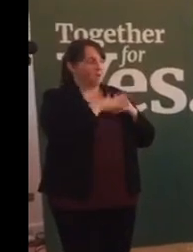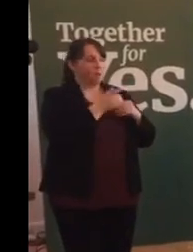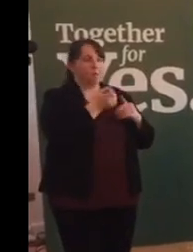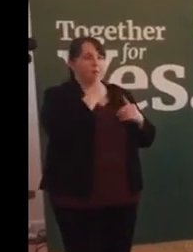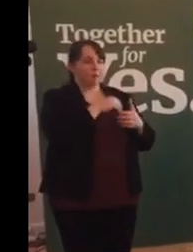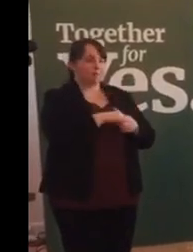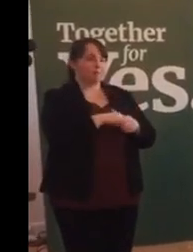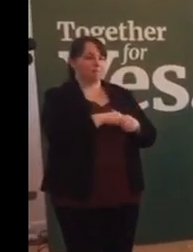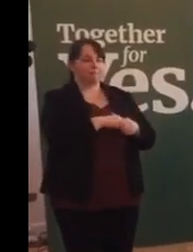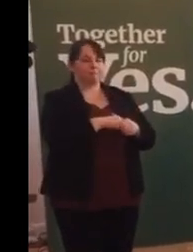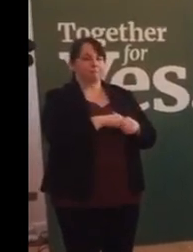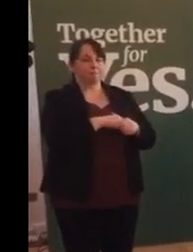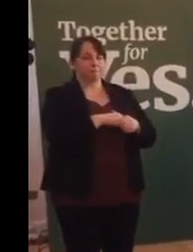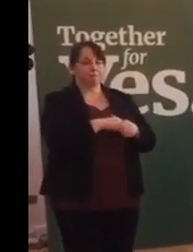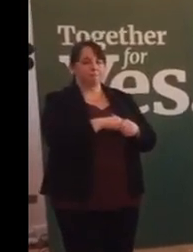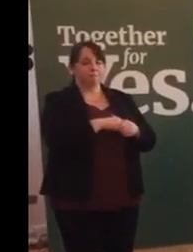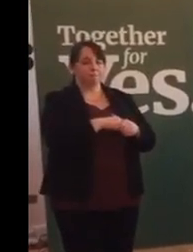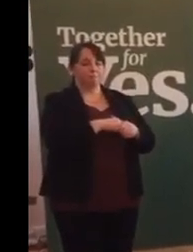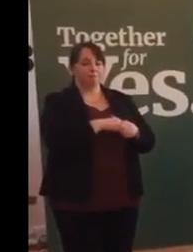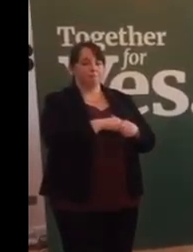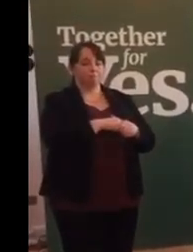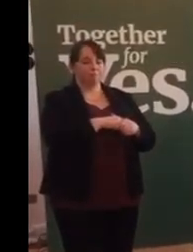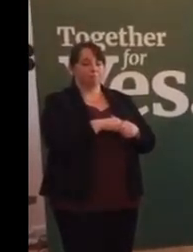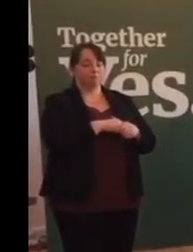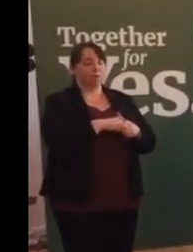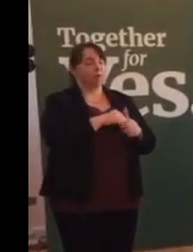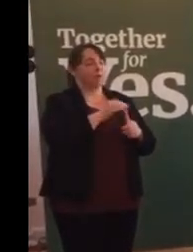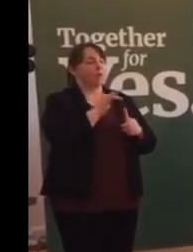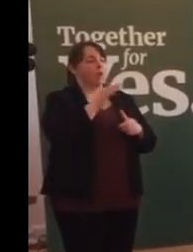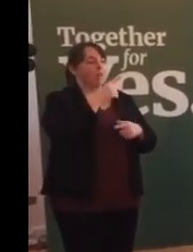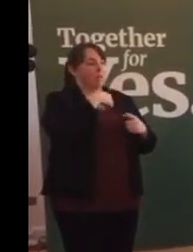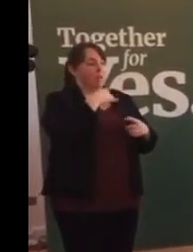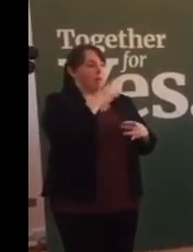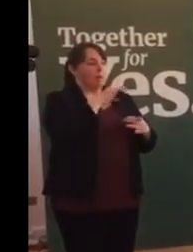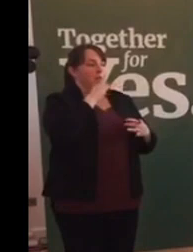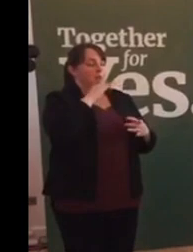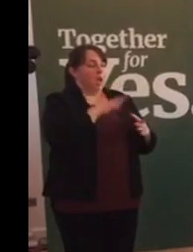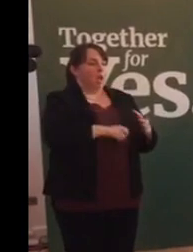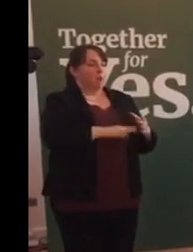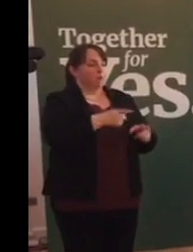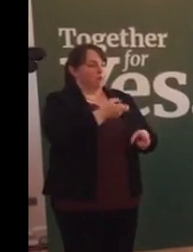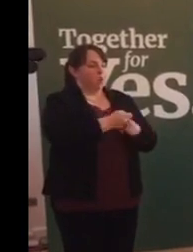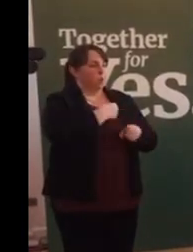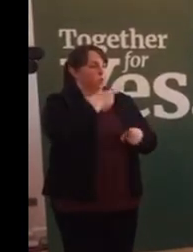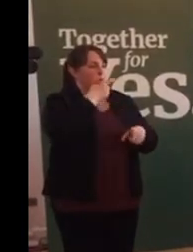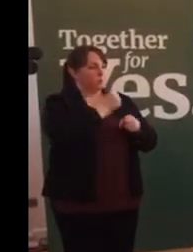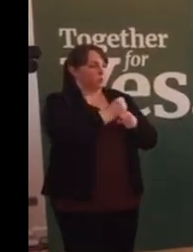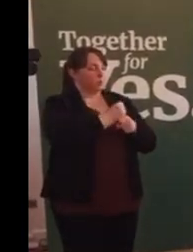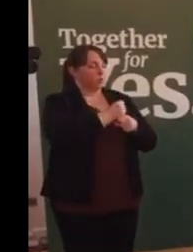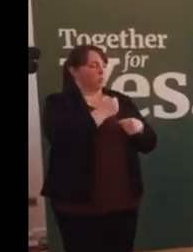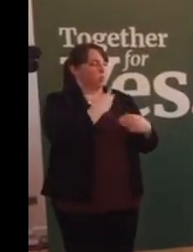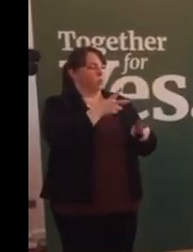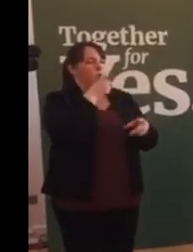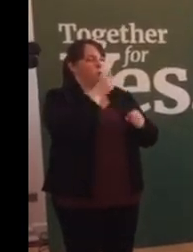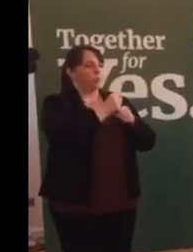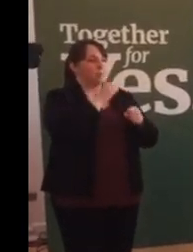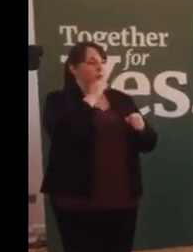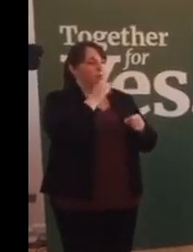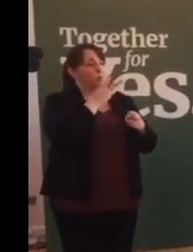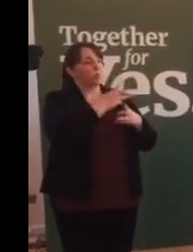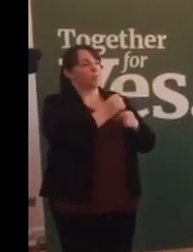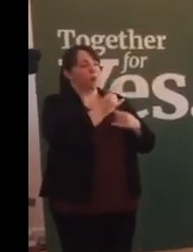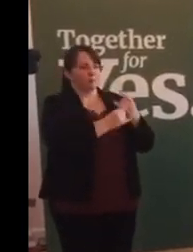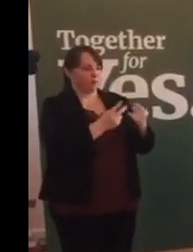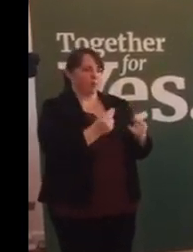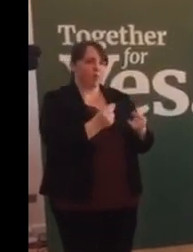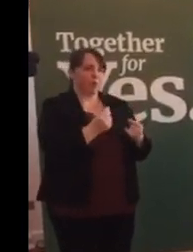Making abortion hard to talk about does not mean that it does not happen. To continue the pretense and the silence